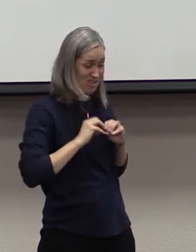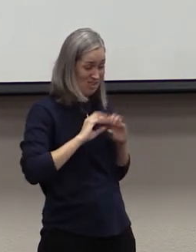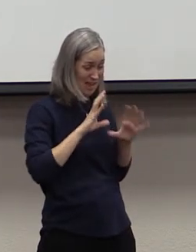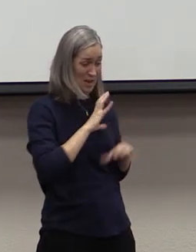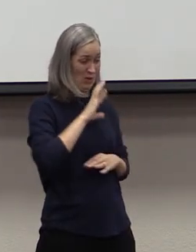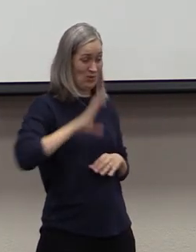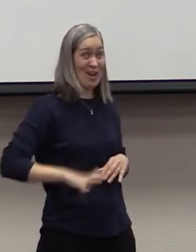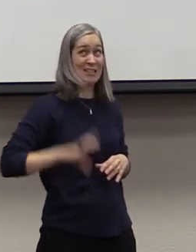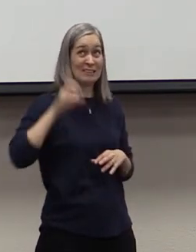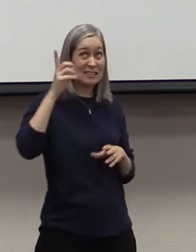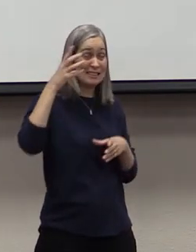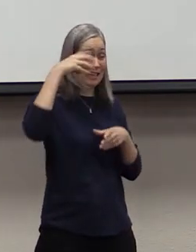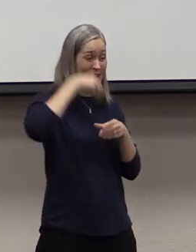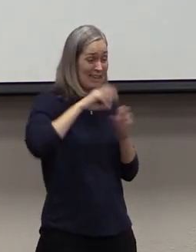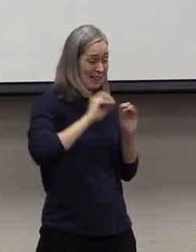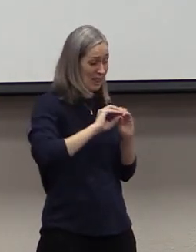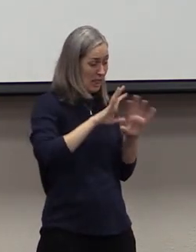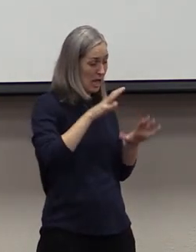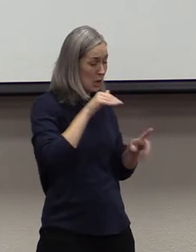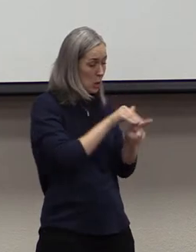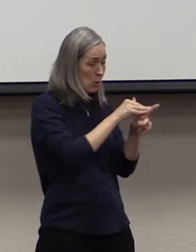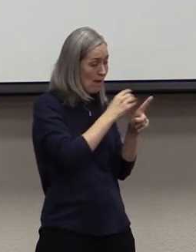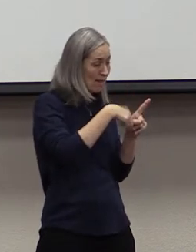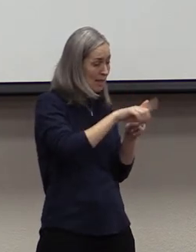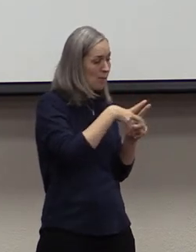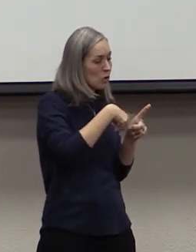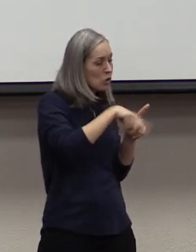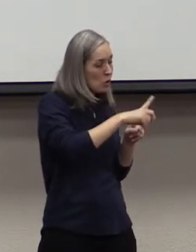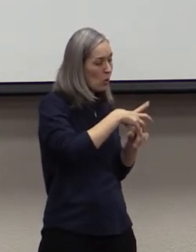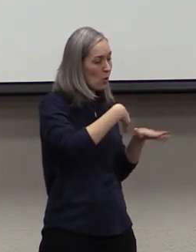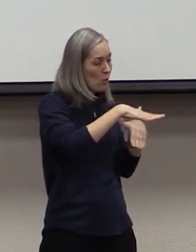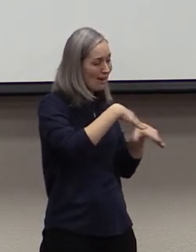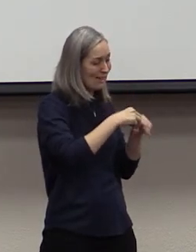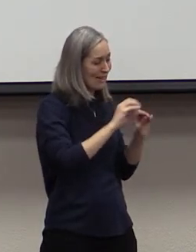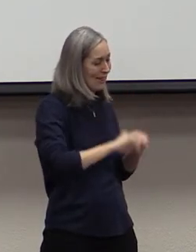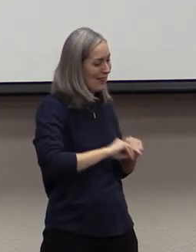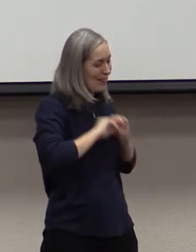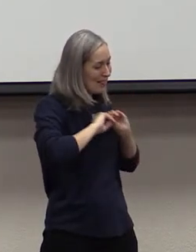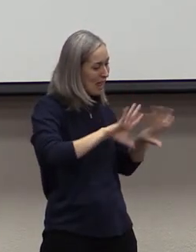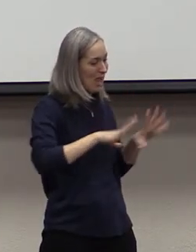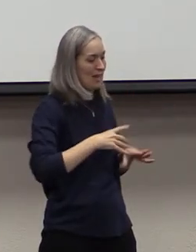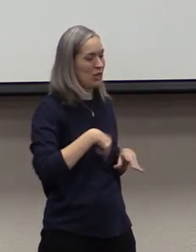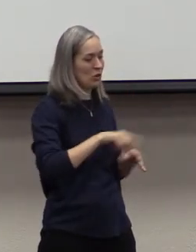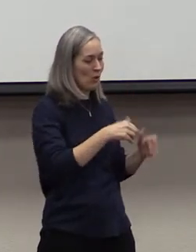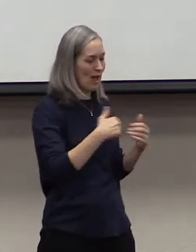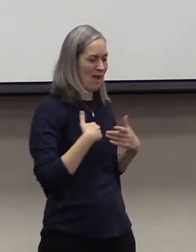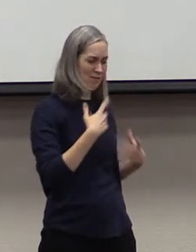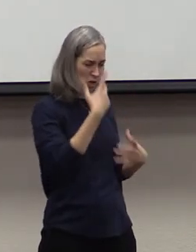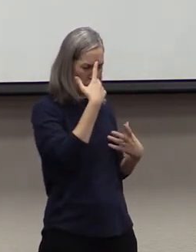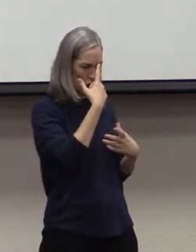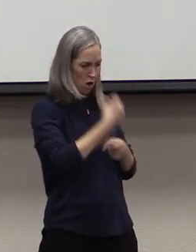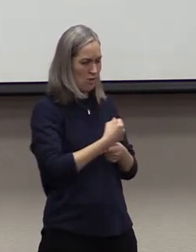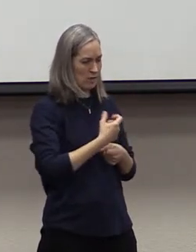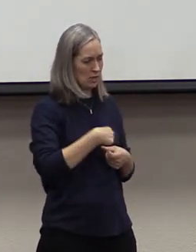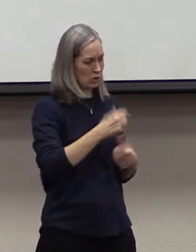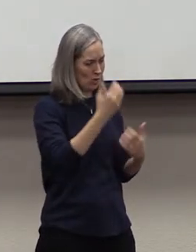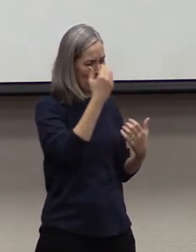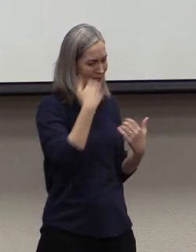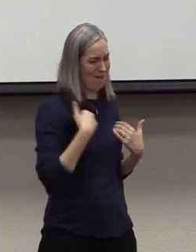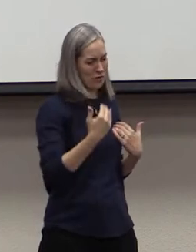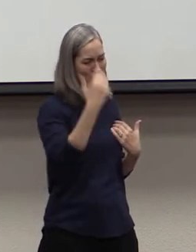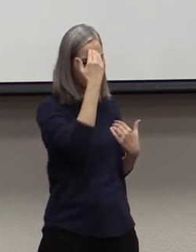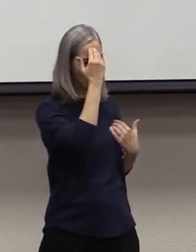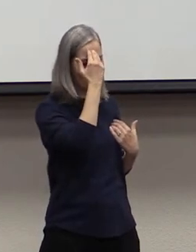He reminds these Christians that they're walking in the light. They have this confidence and this assurance